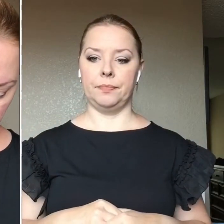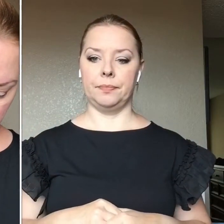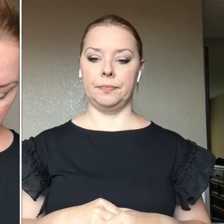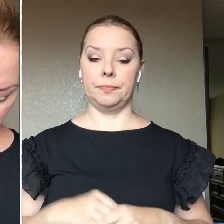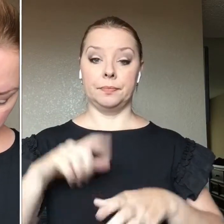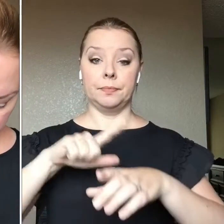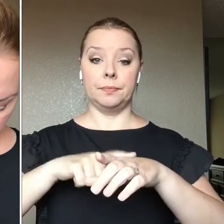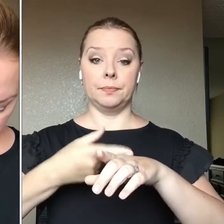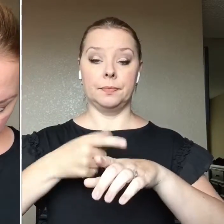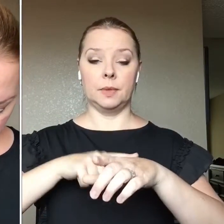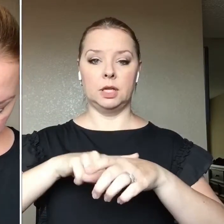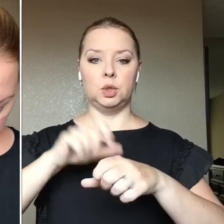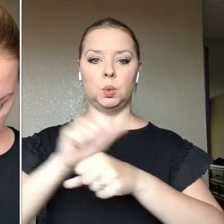Just to work it in on the back of my hand.